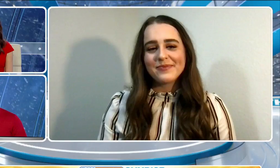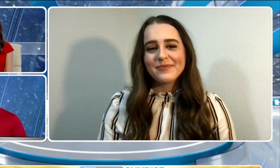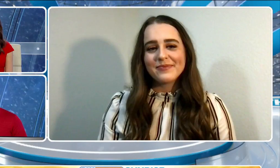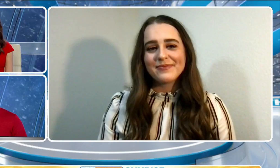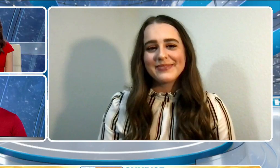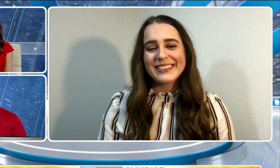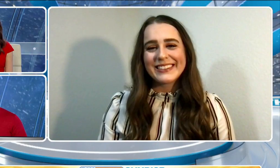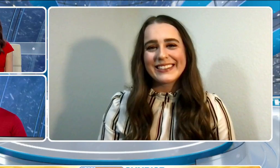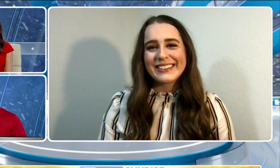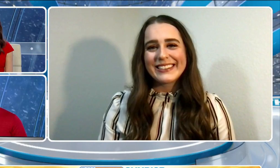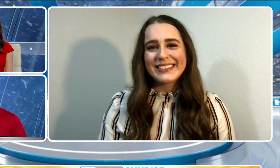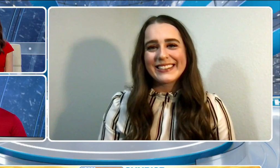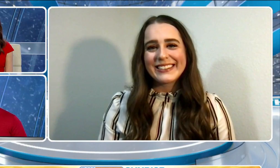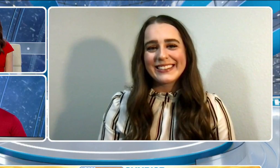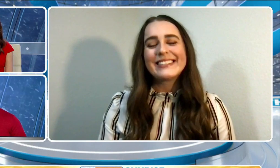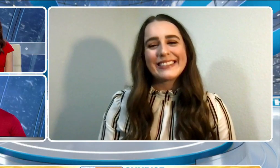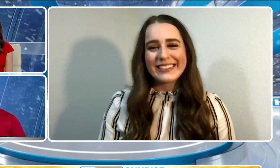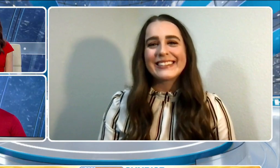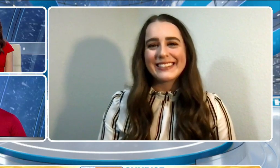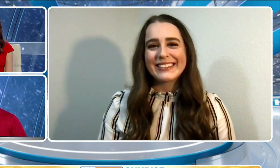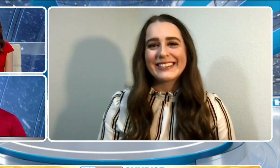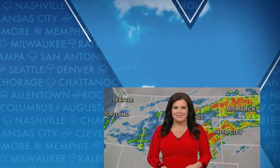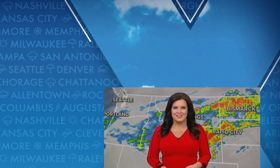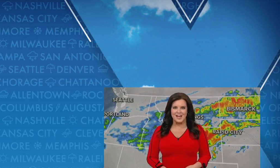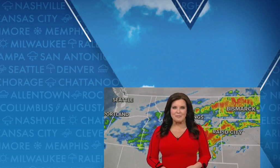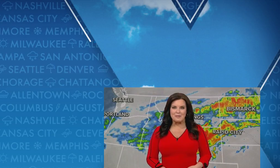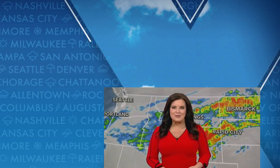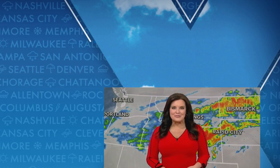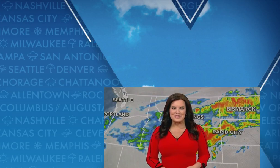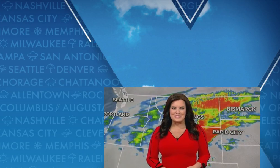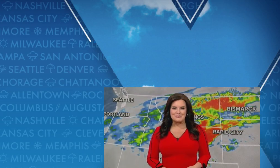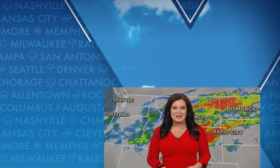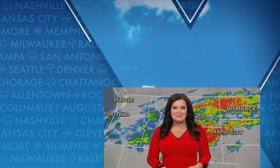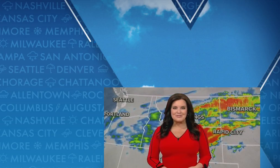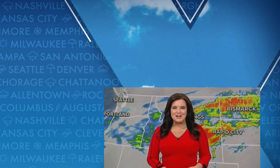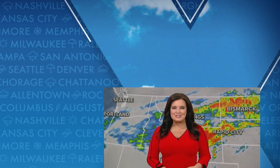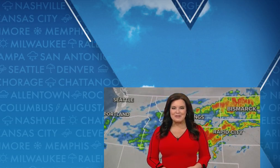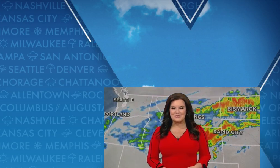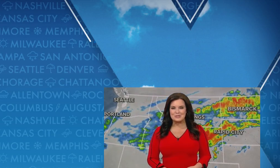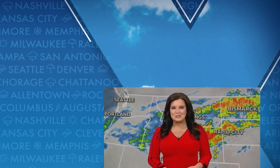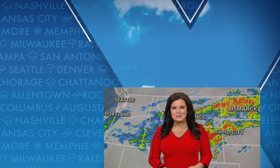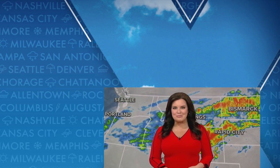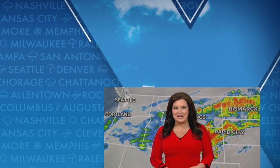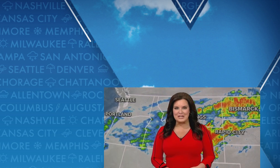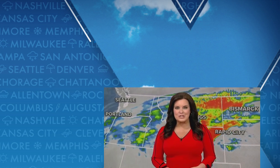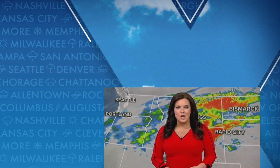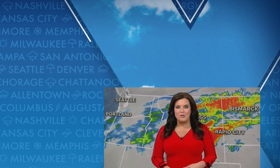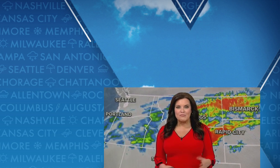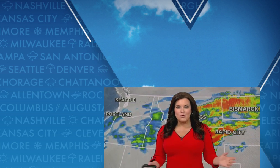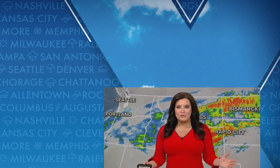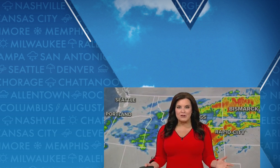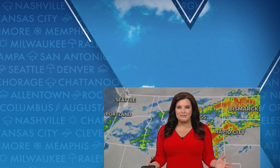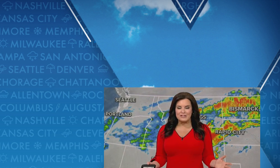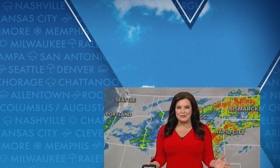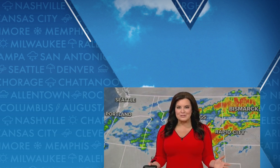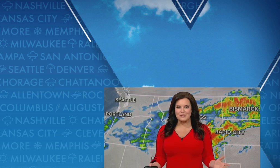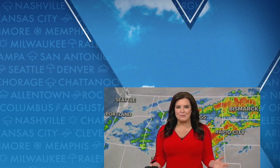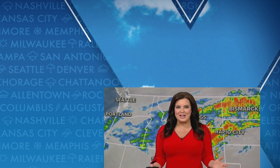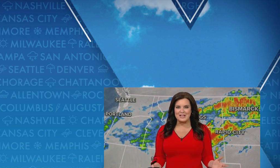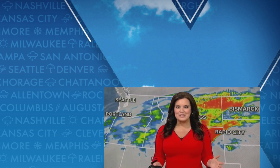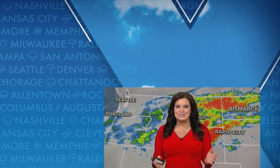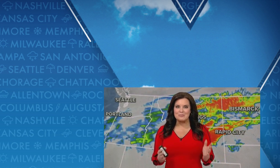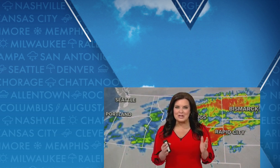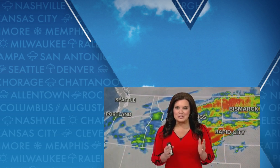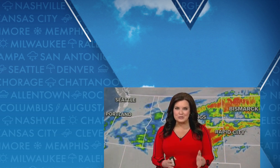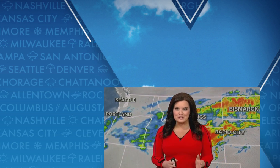Michaela Smith, thank you again for spending some time with us this morning. I'm Amy Freeze. Welcome to Fox Weather's YouTube page. We have more great videos